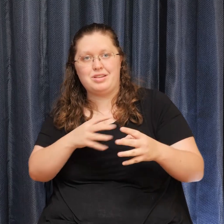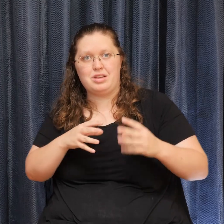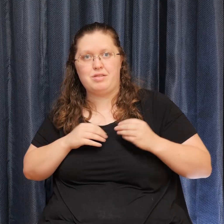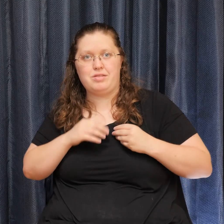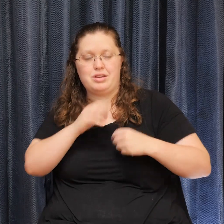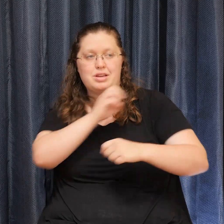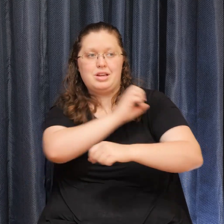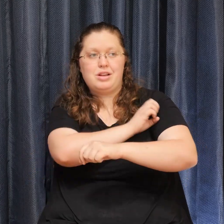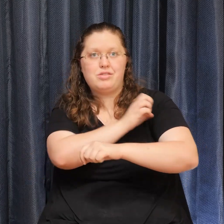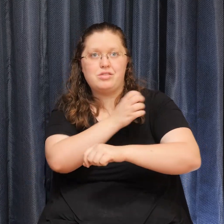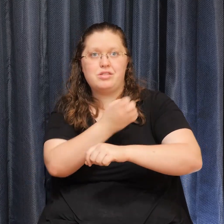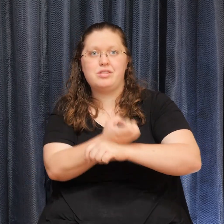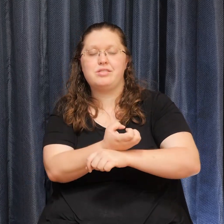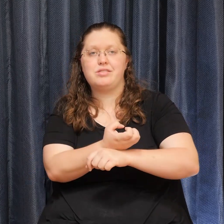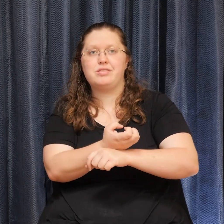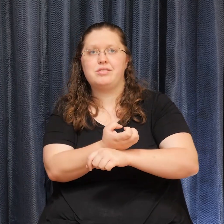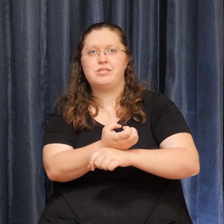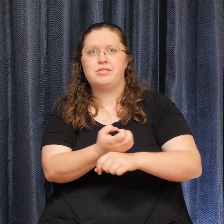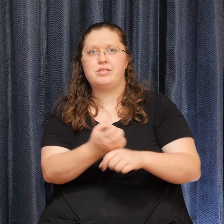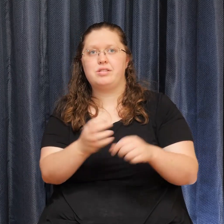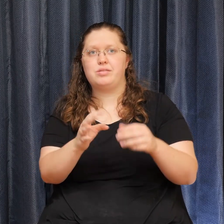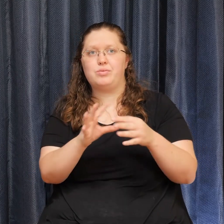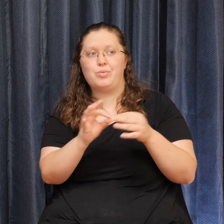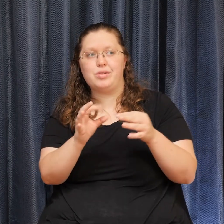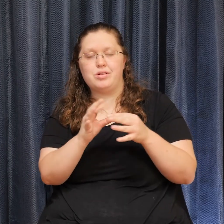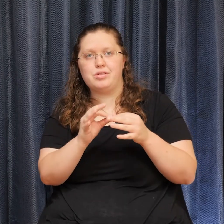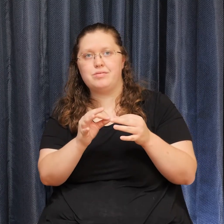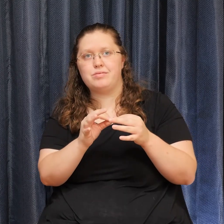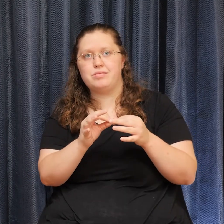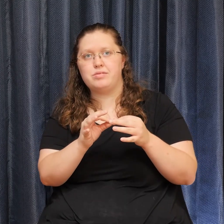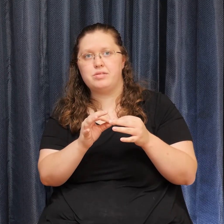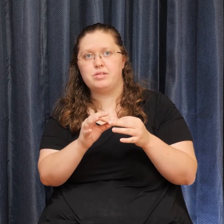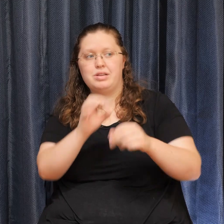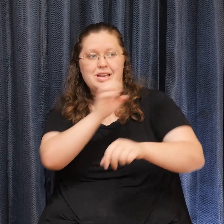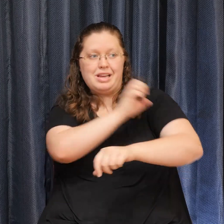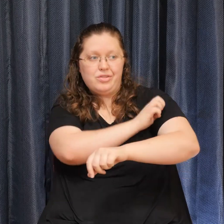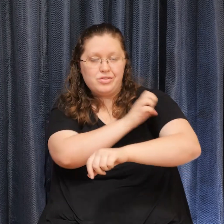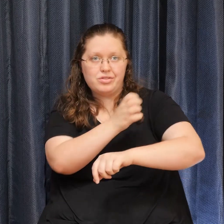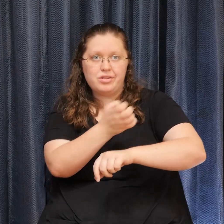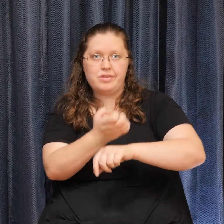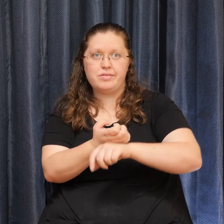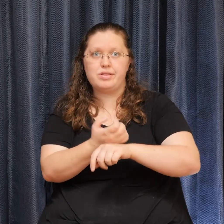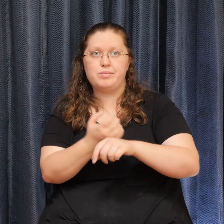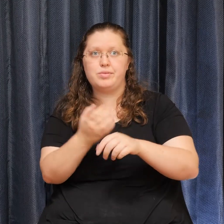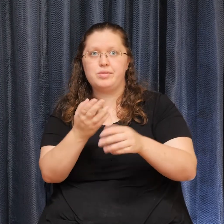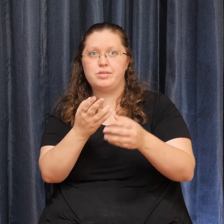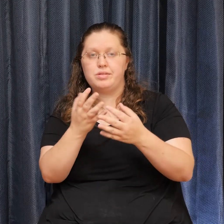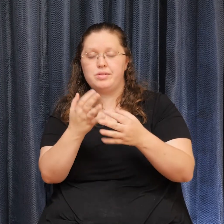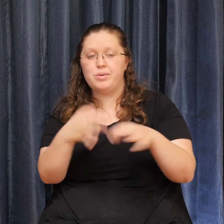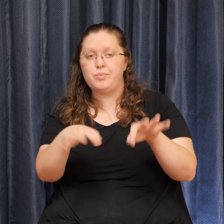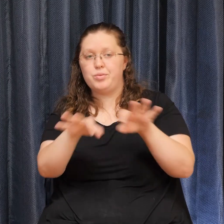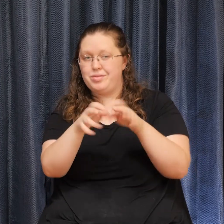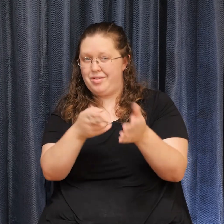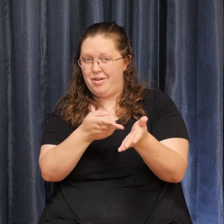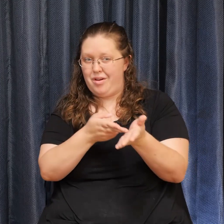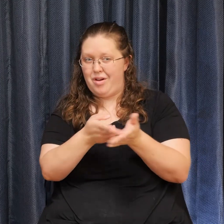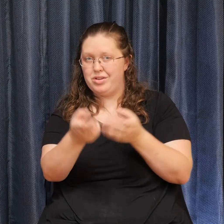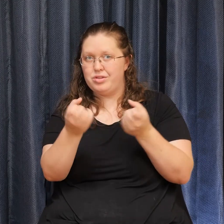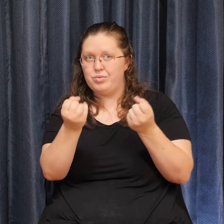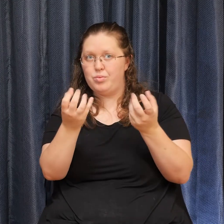we put it In the clearest Unity term The energy Of that most Impeccable word Is I am The beloved Of God